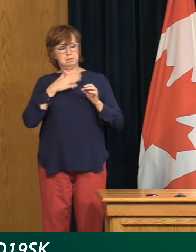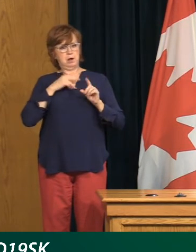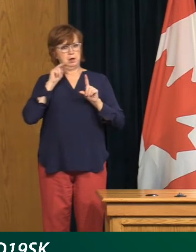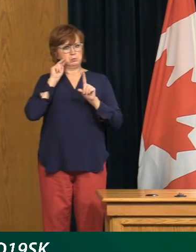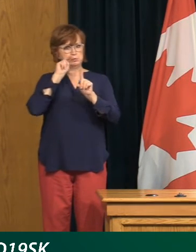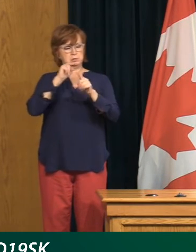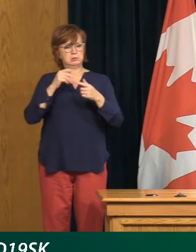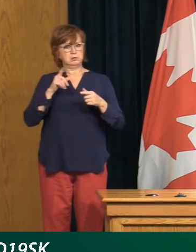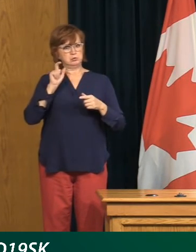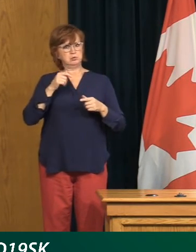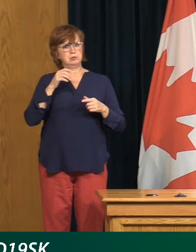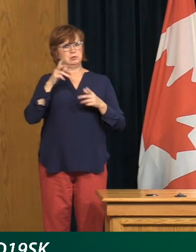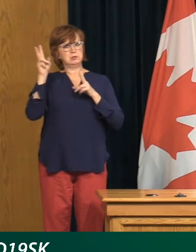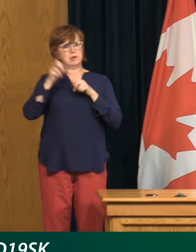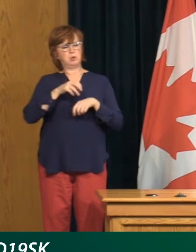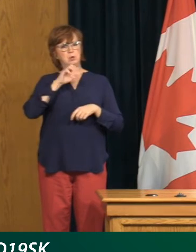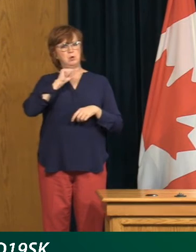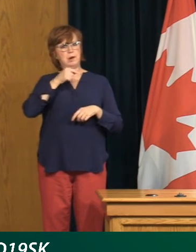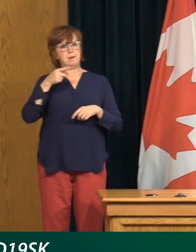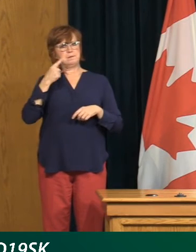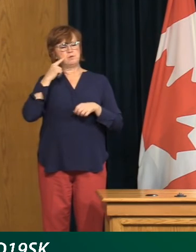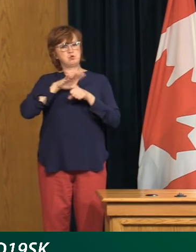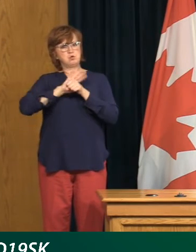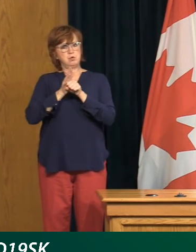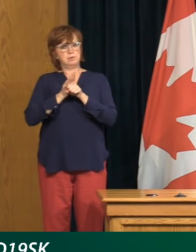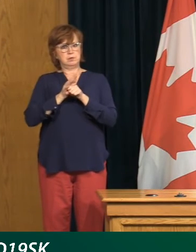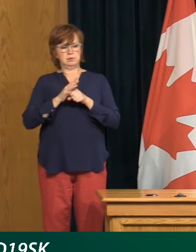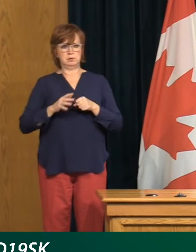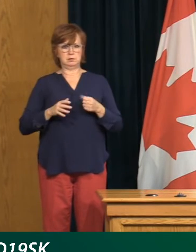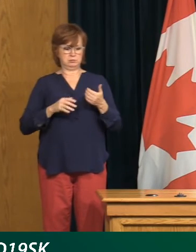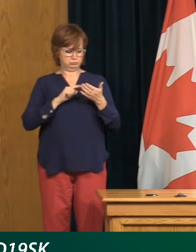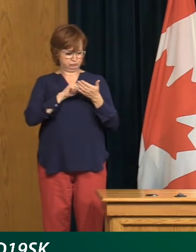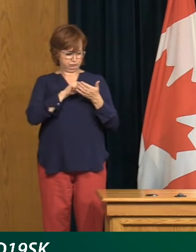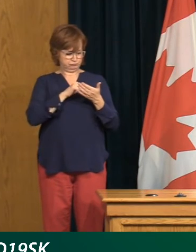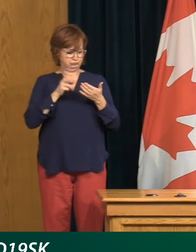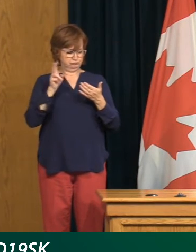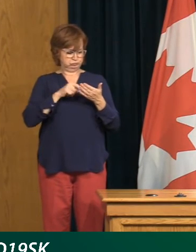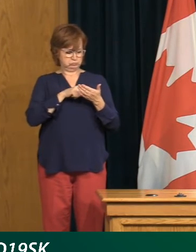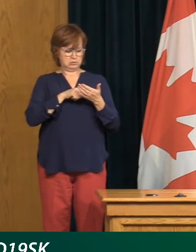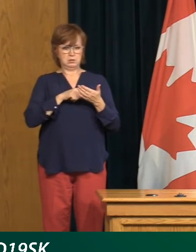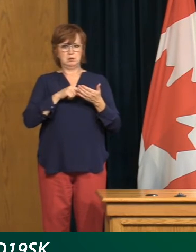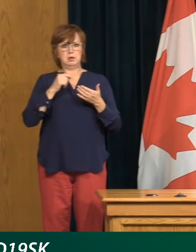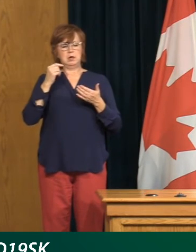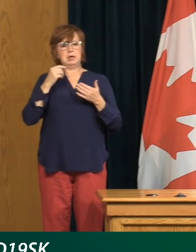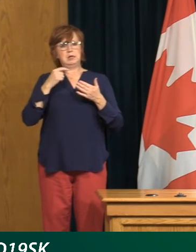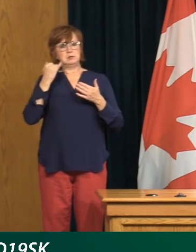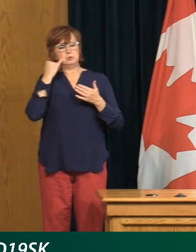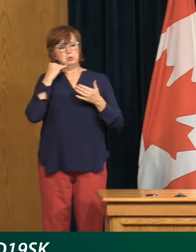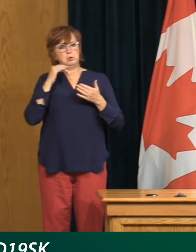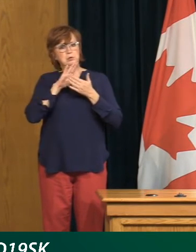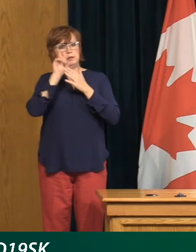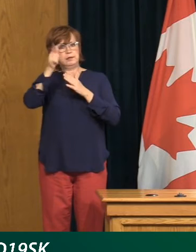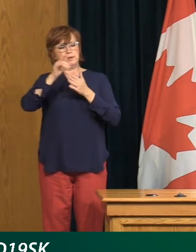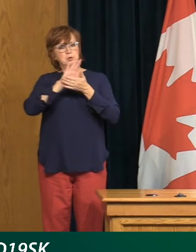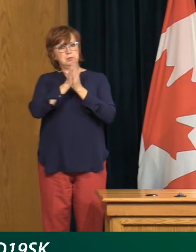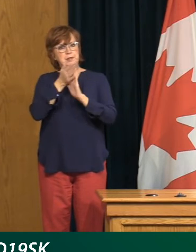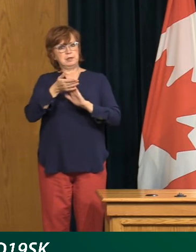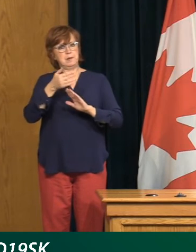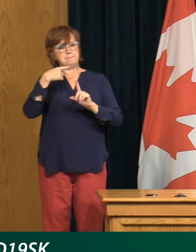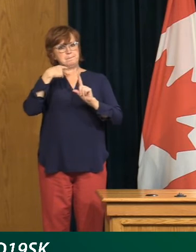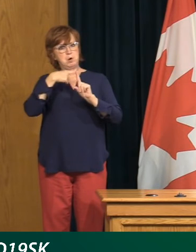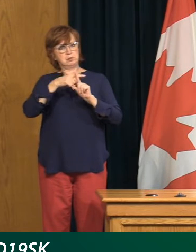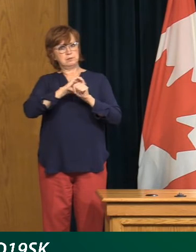If you are test positive as a case, then you can enter a code. It's all anonymous.